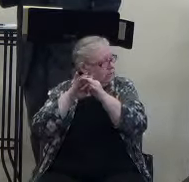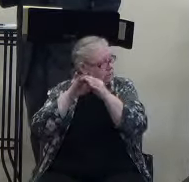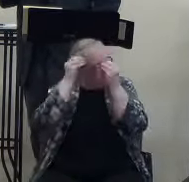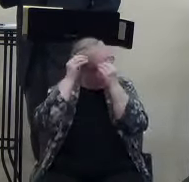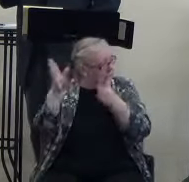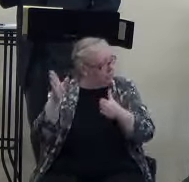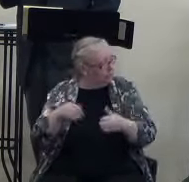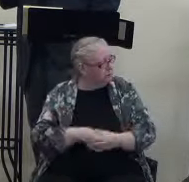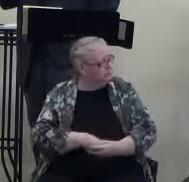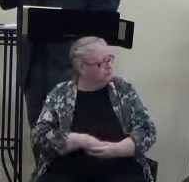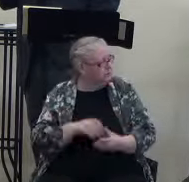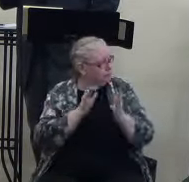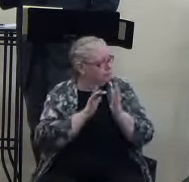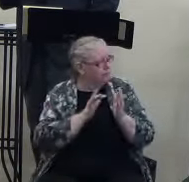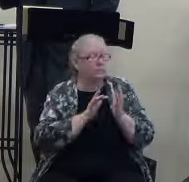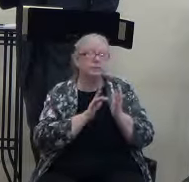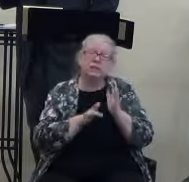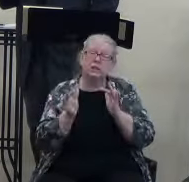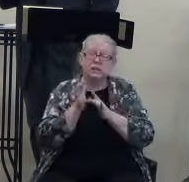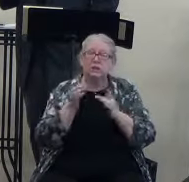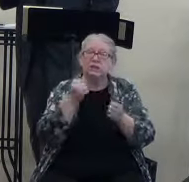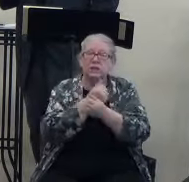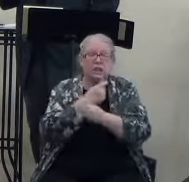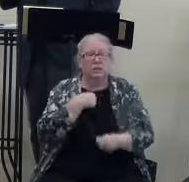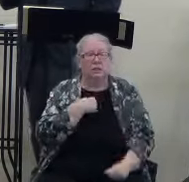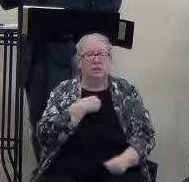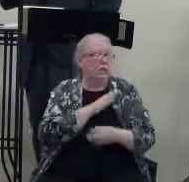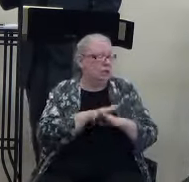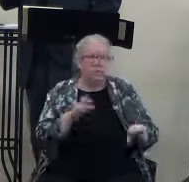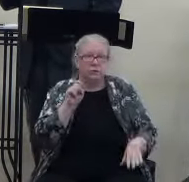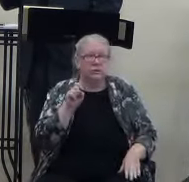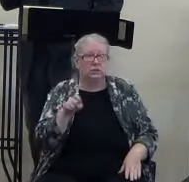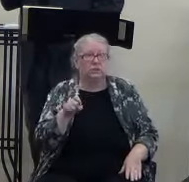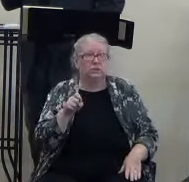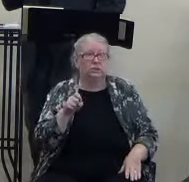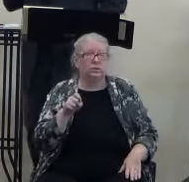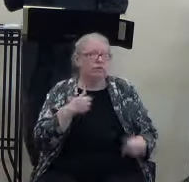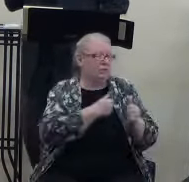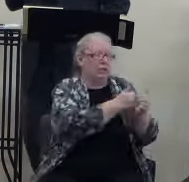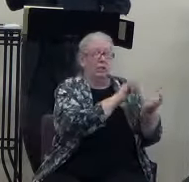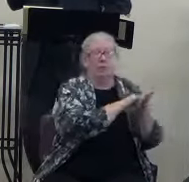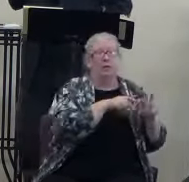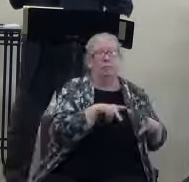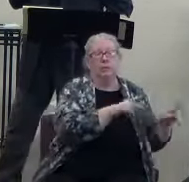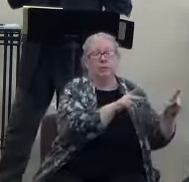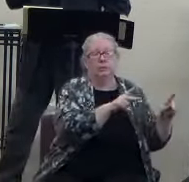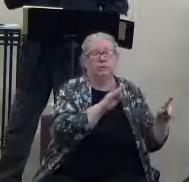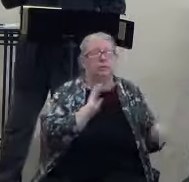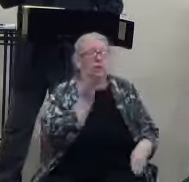Jesus loves me. And I don't have to go down that road. Our worst enemy